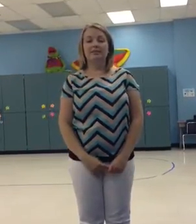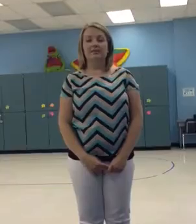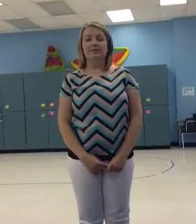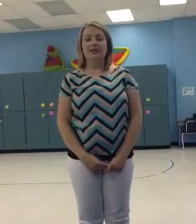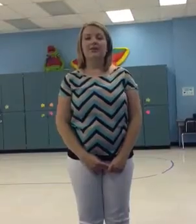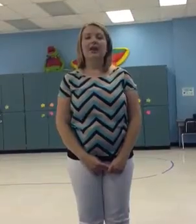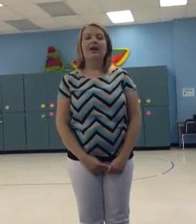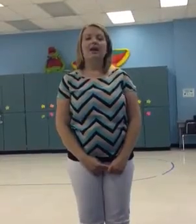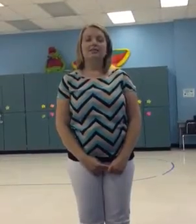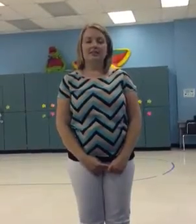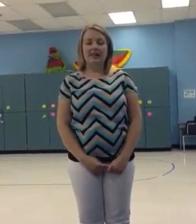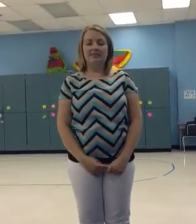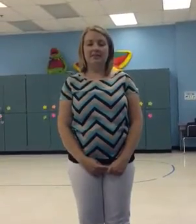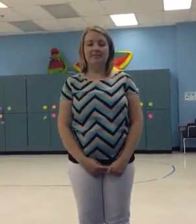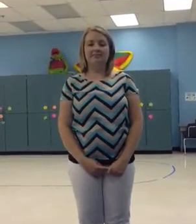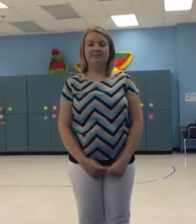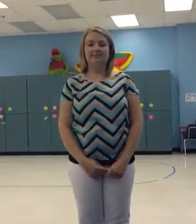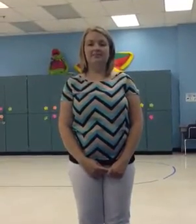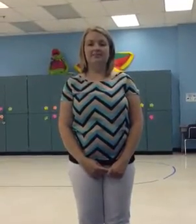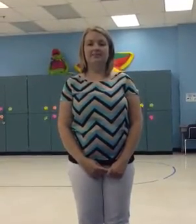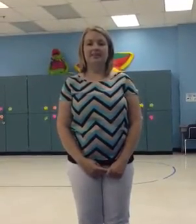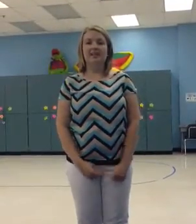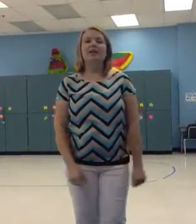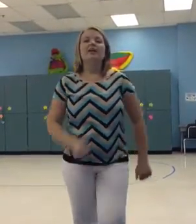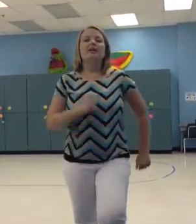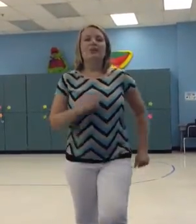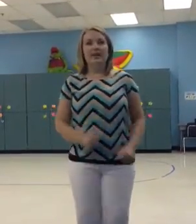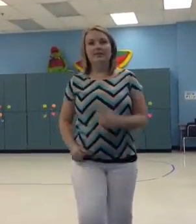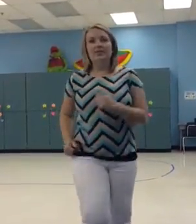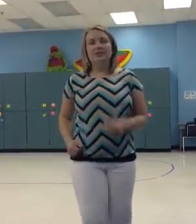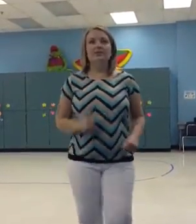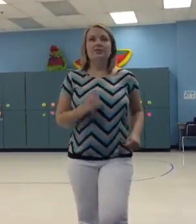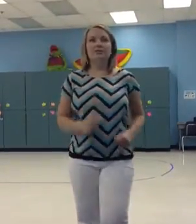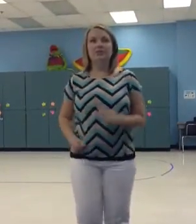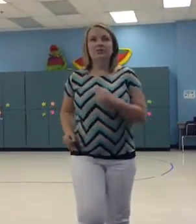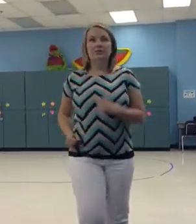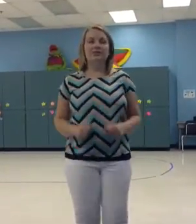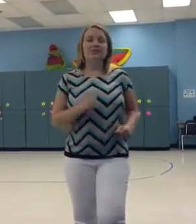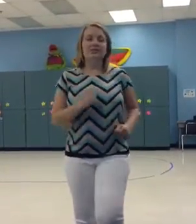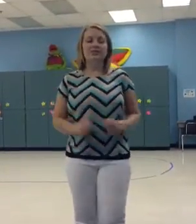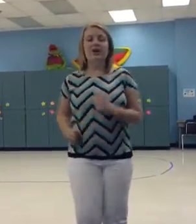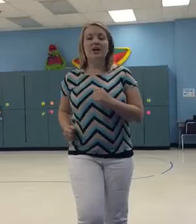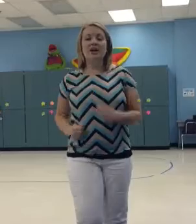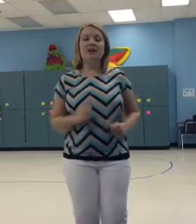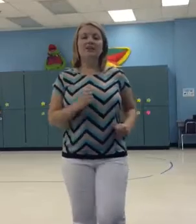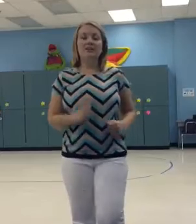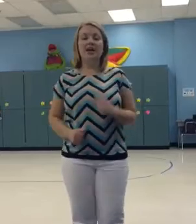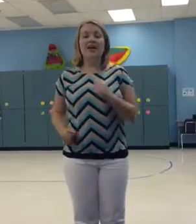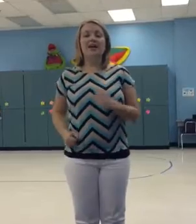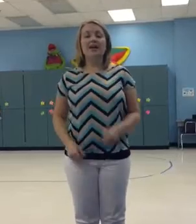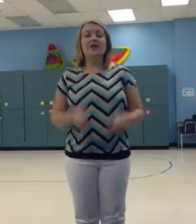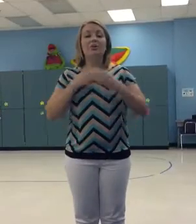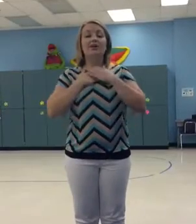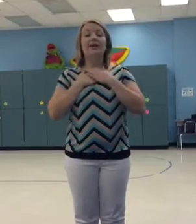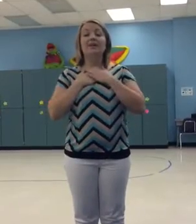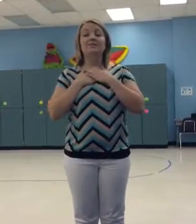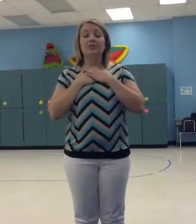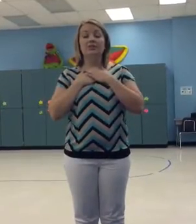Okay, all together now. We enter our school to start our day We love to